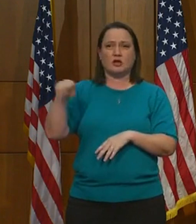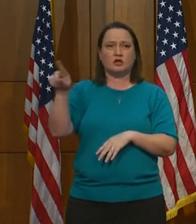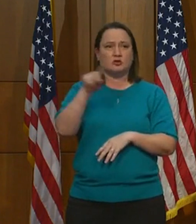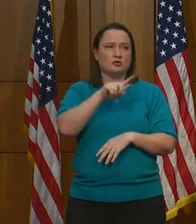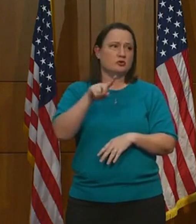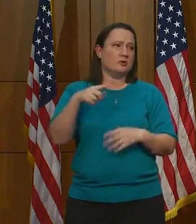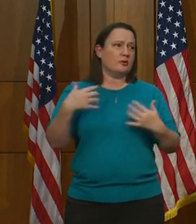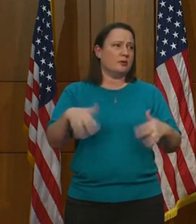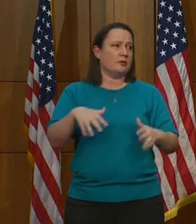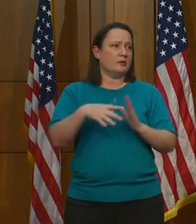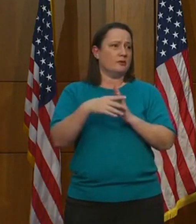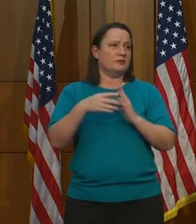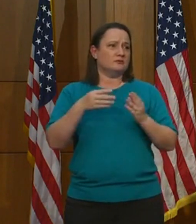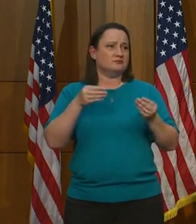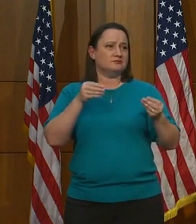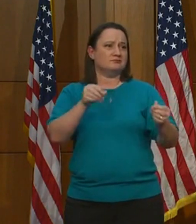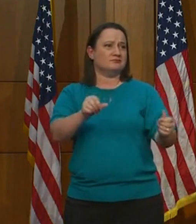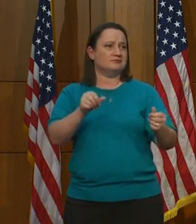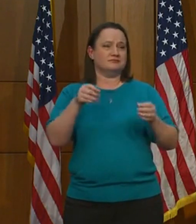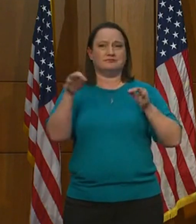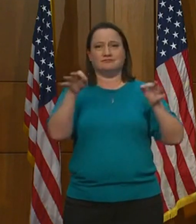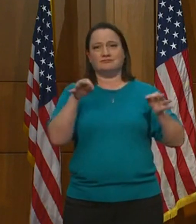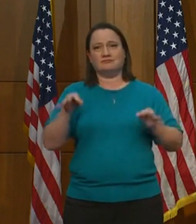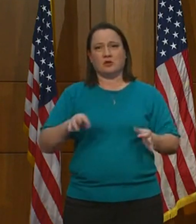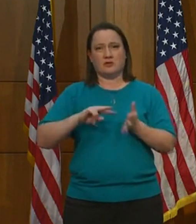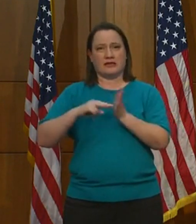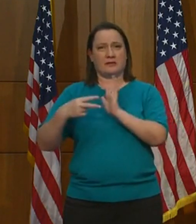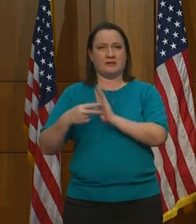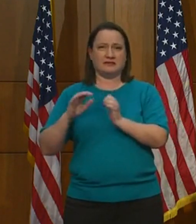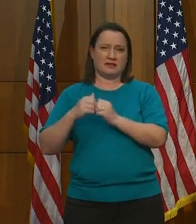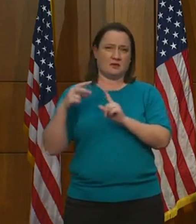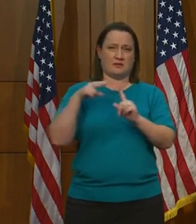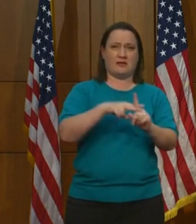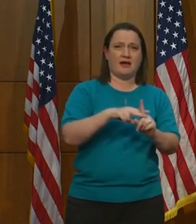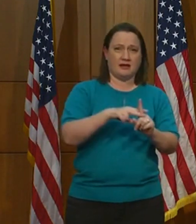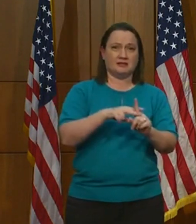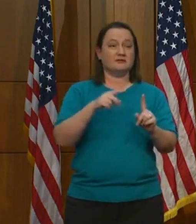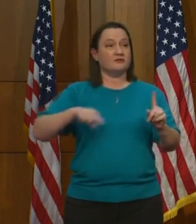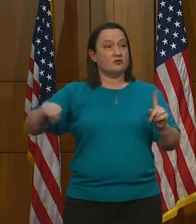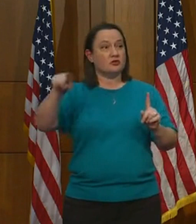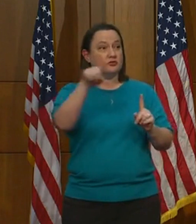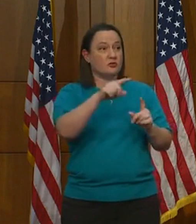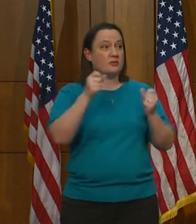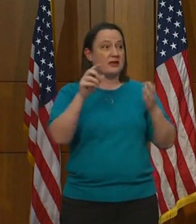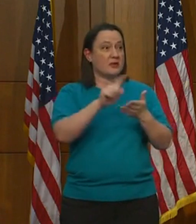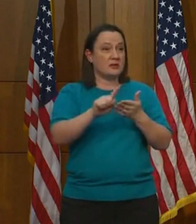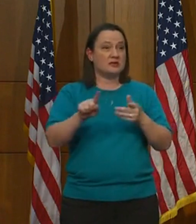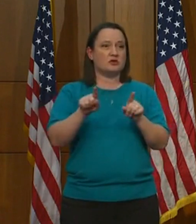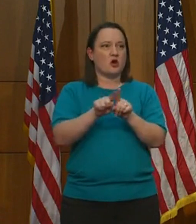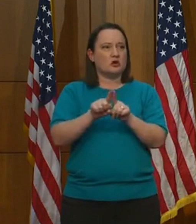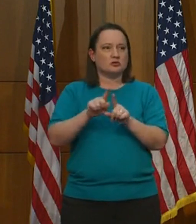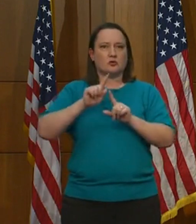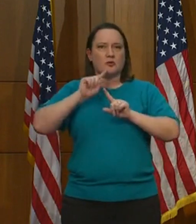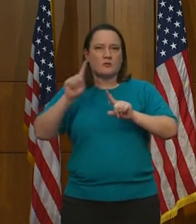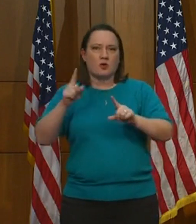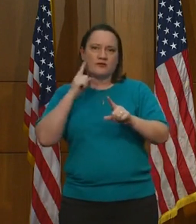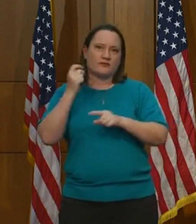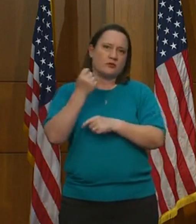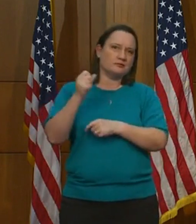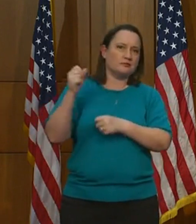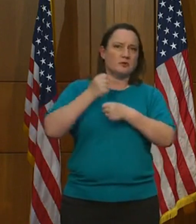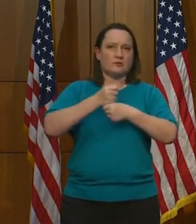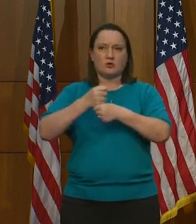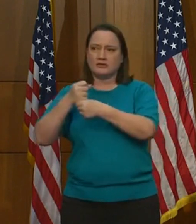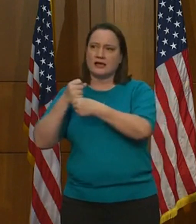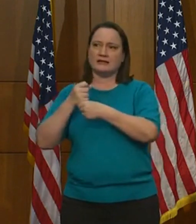And for many of you these last few weeks, that job has also been paired with reporting on the protest around racial